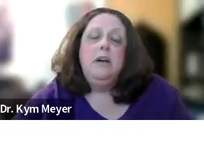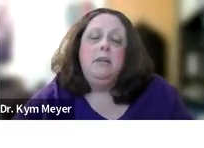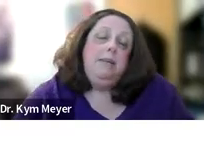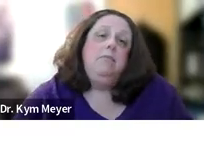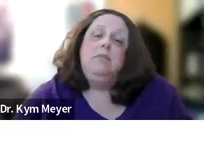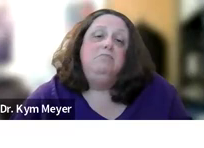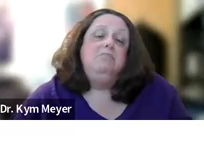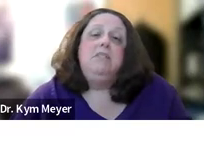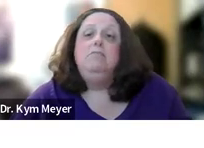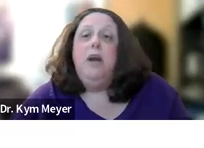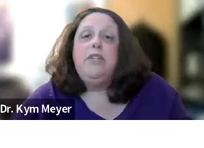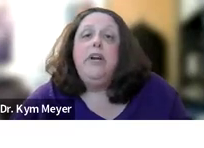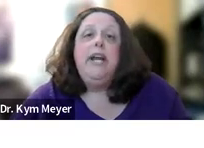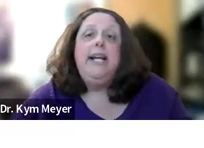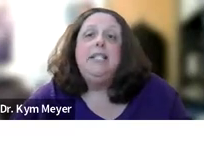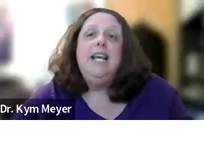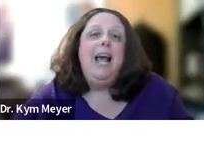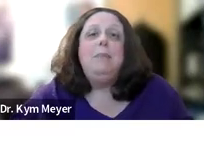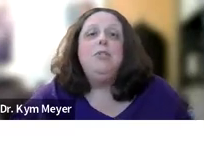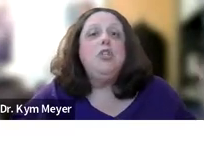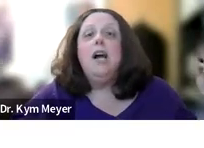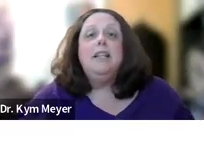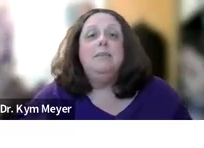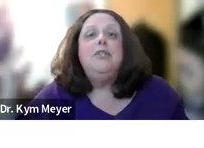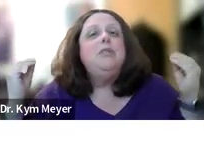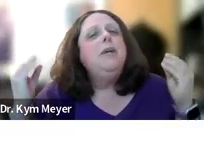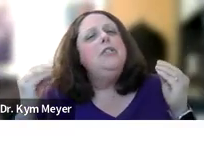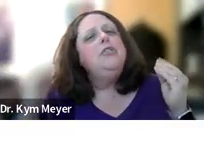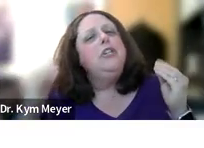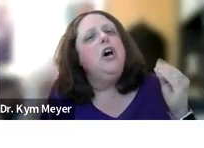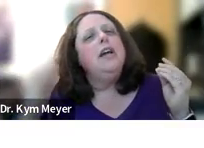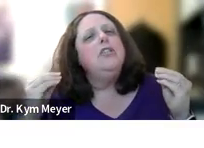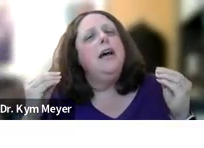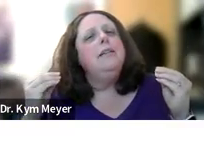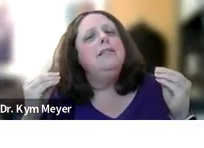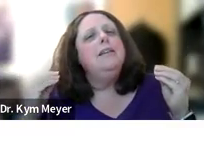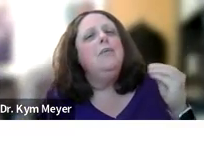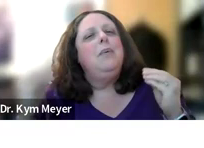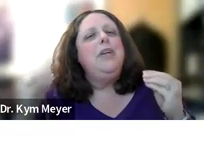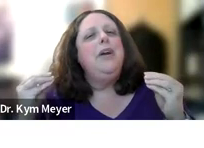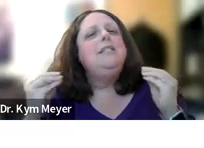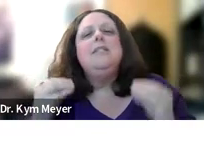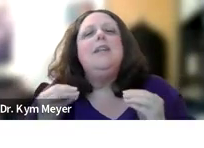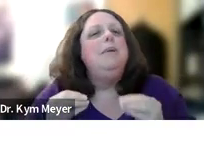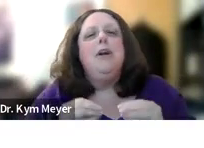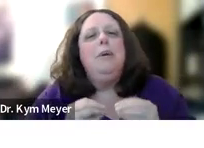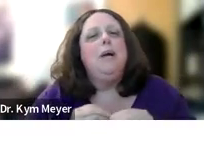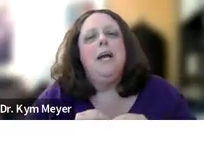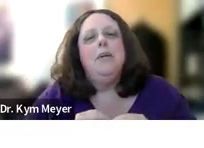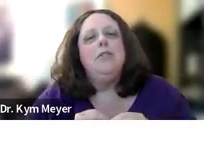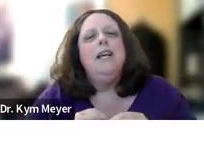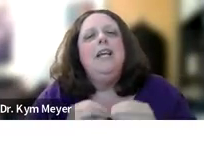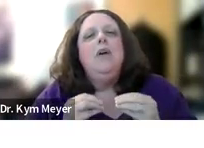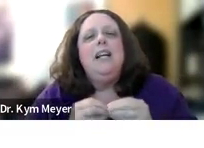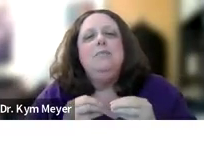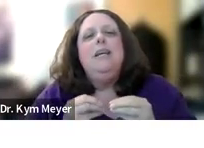wears maybe, wears their hearing aids and people just talk at them. Just because you try to talk at a child that was hearing aids does not mean they're going to pick